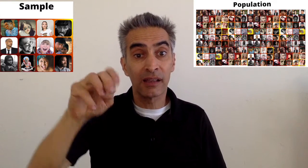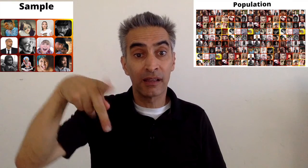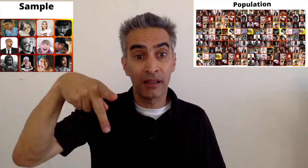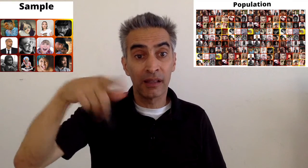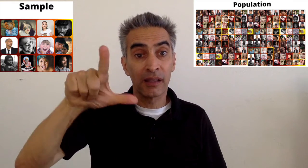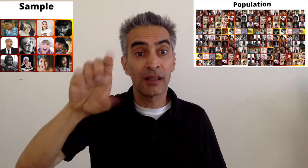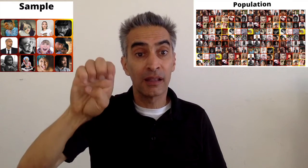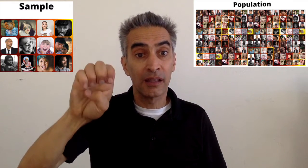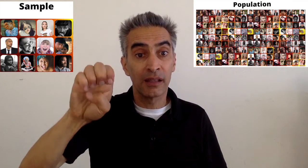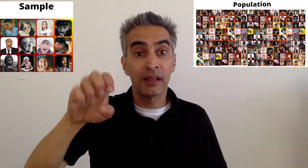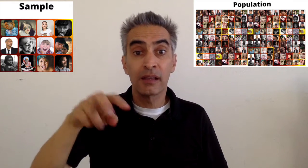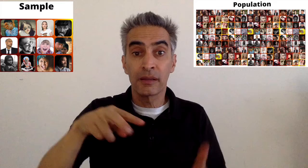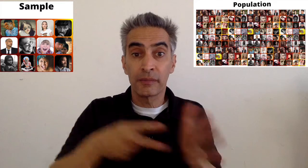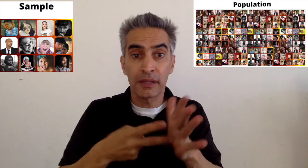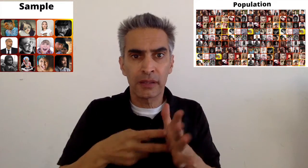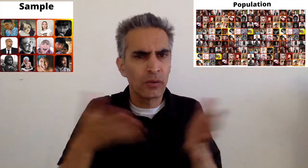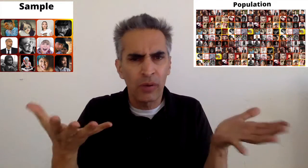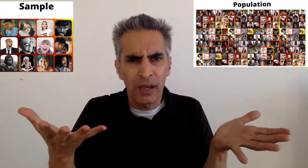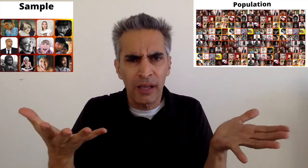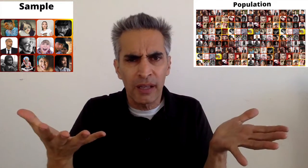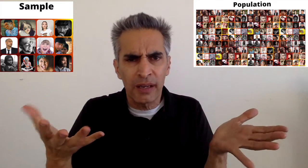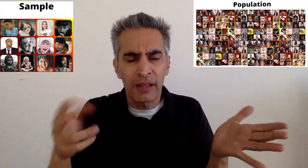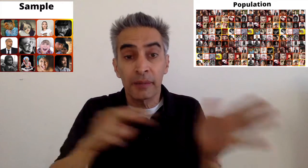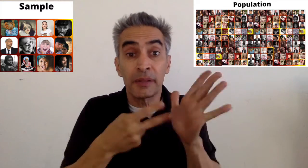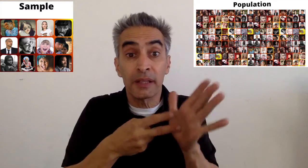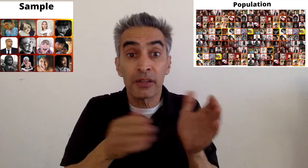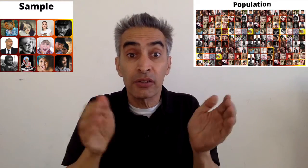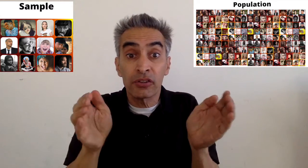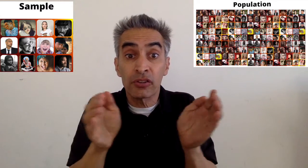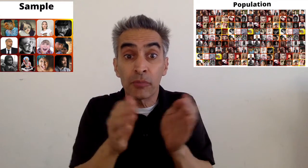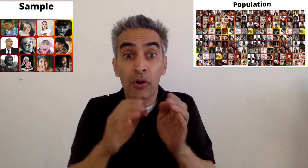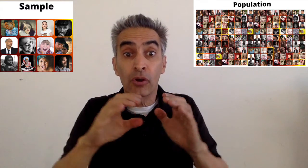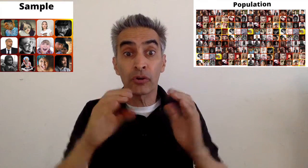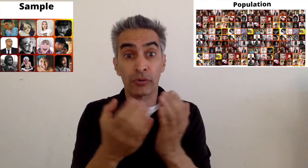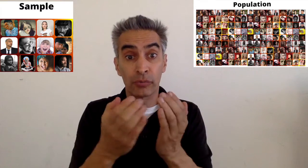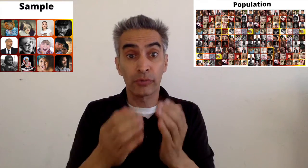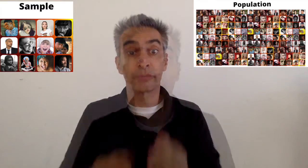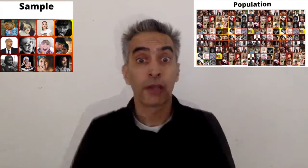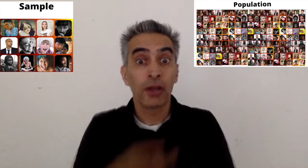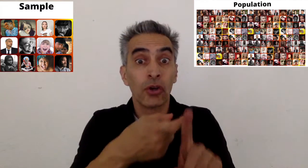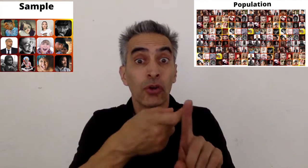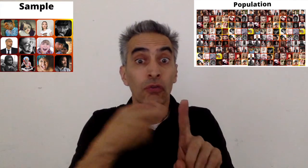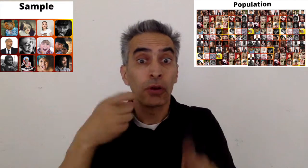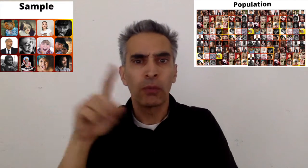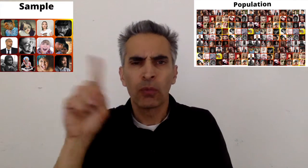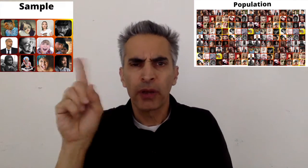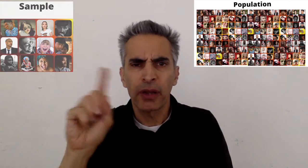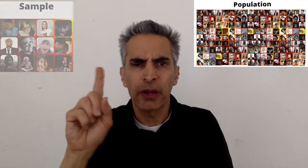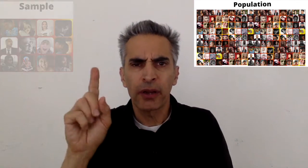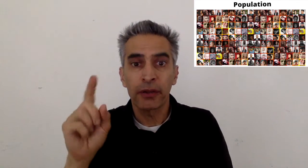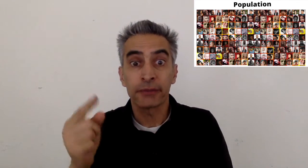This sample is a small group. Where's the small group from?